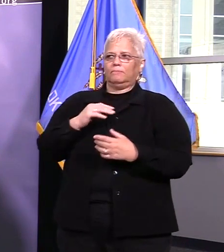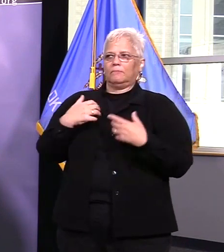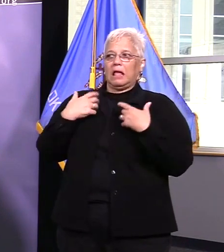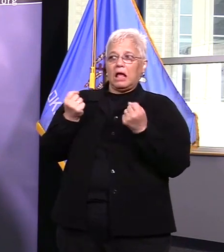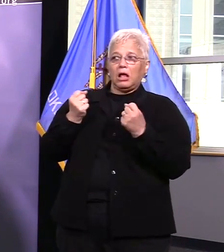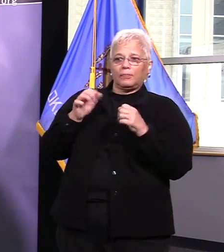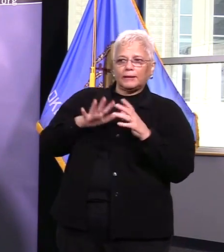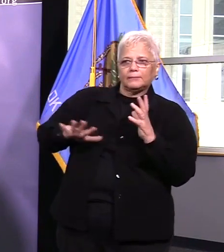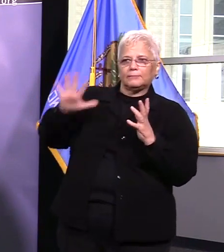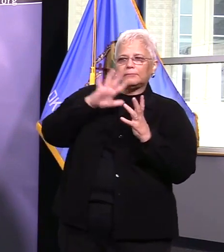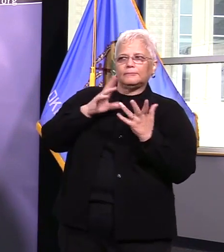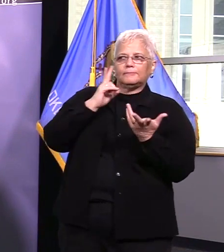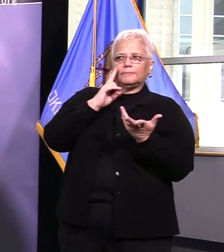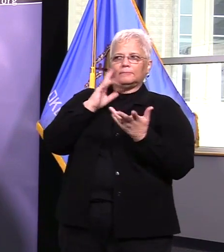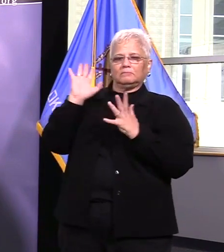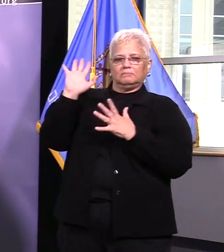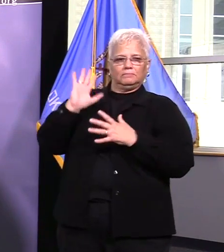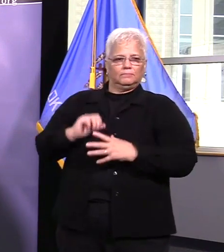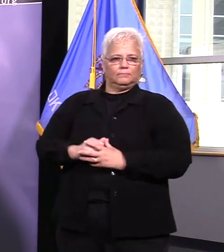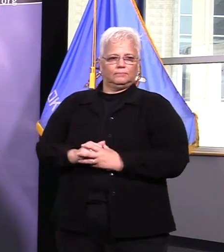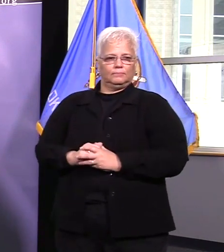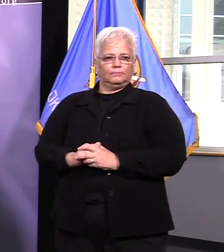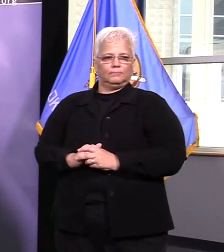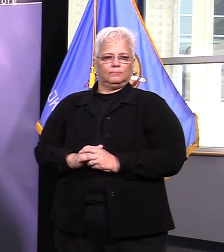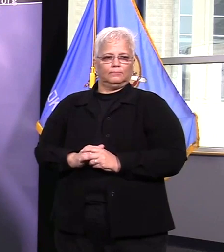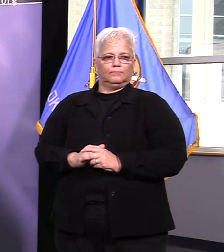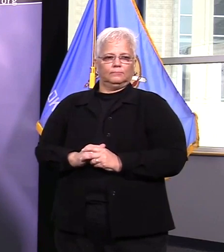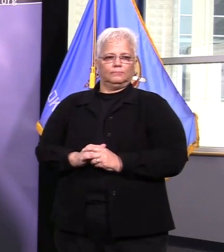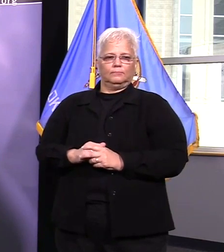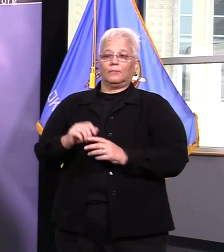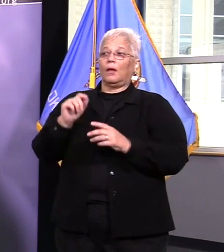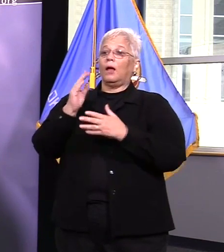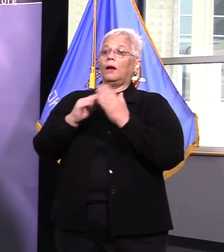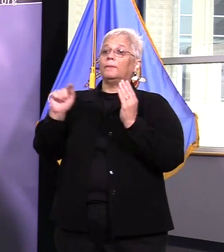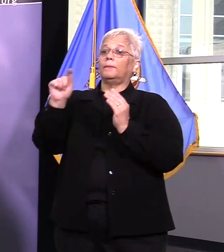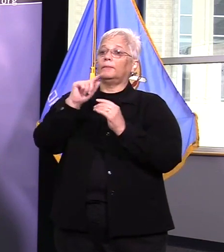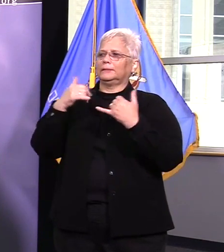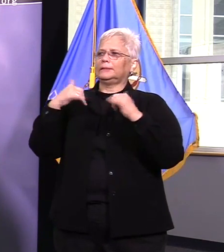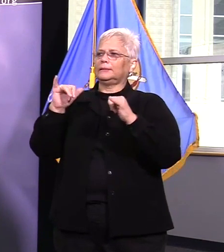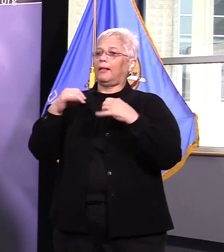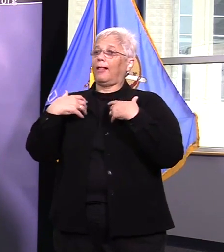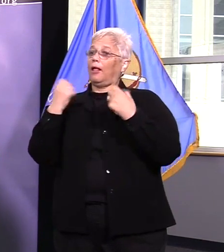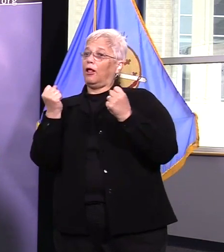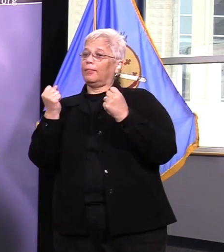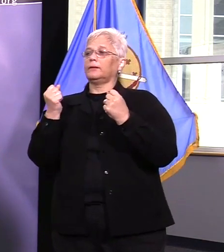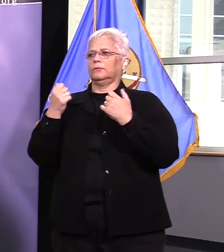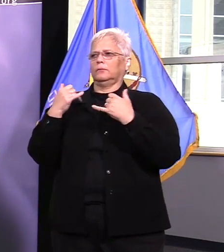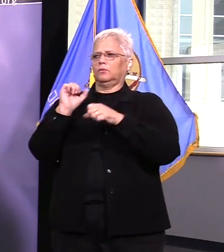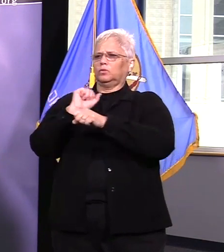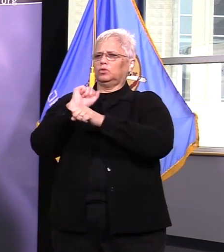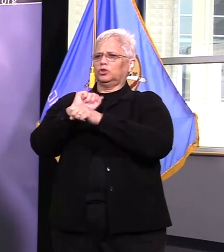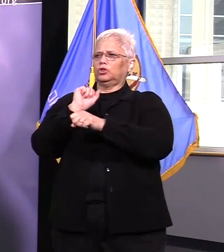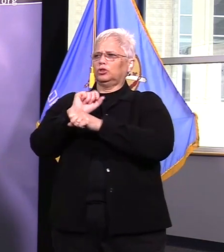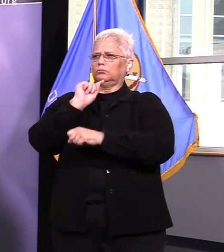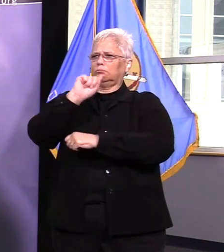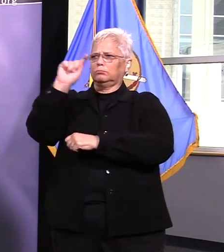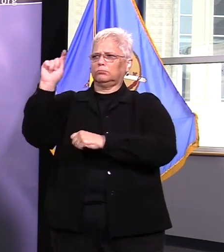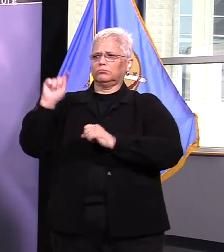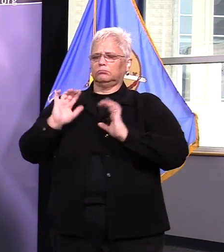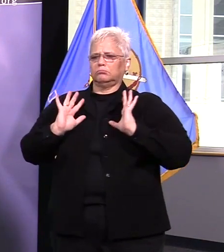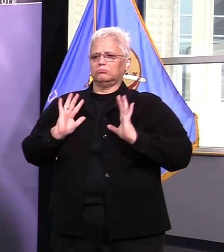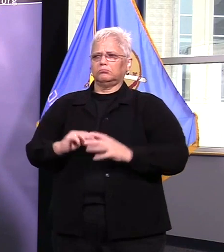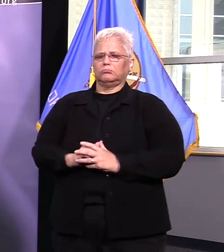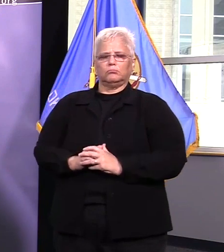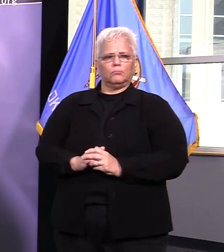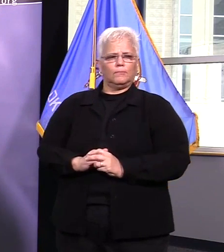that they're allowed to do the work they need to do to protect all the citizens they serve and and that that each health care system is closely